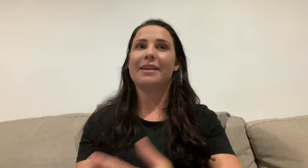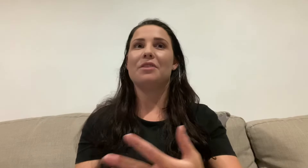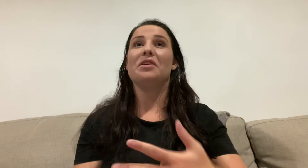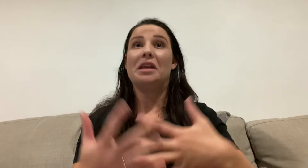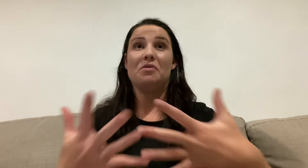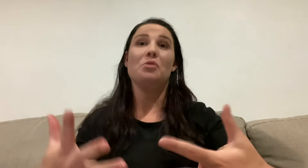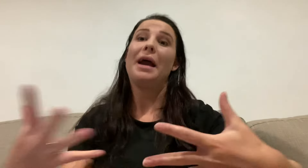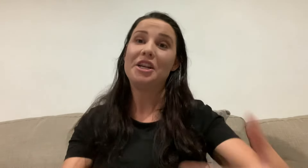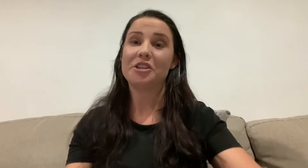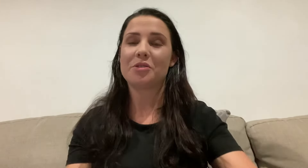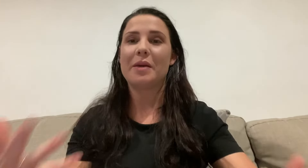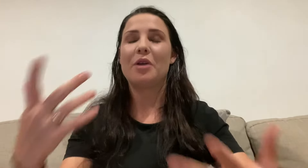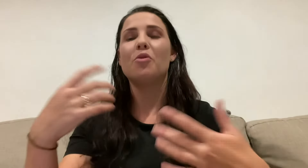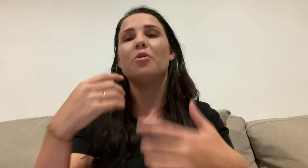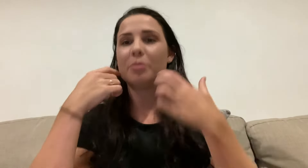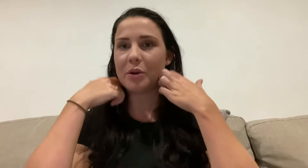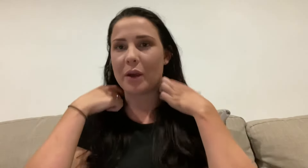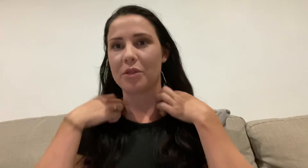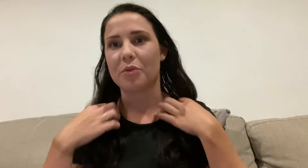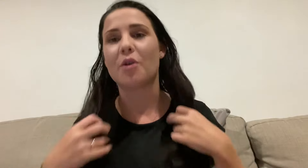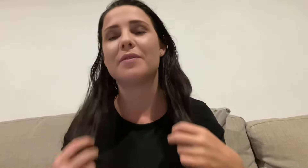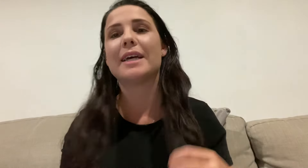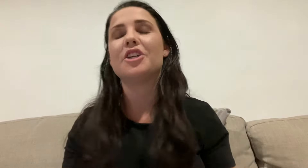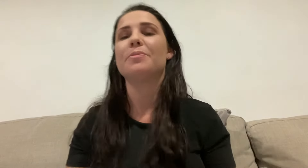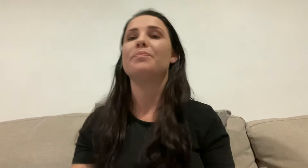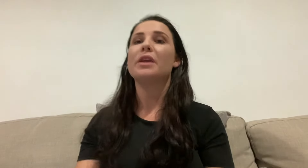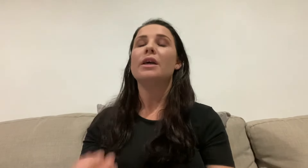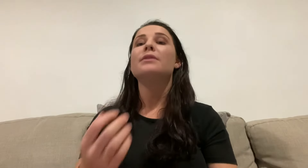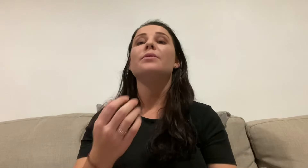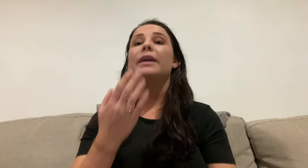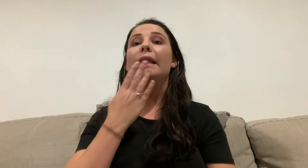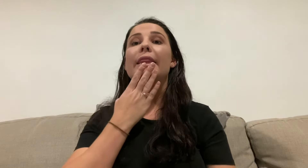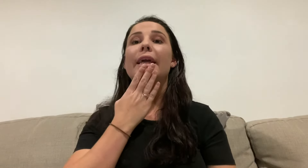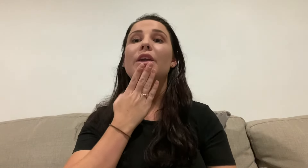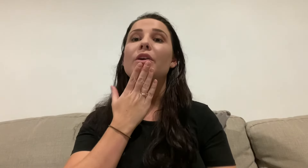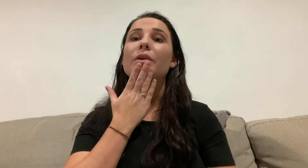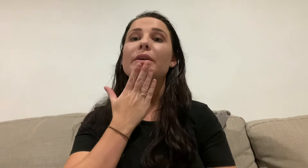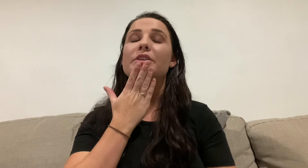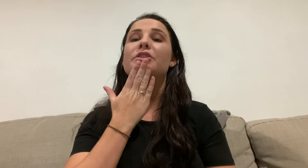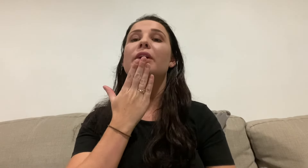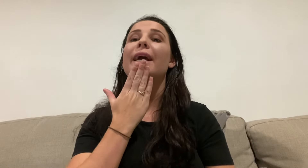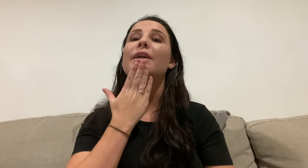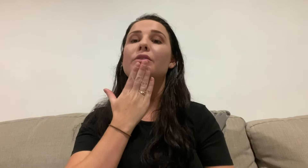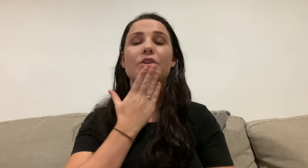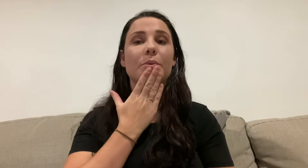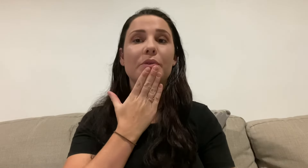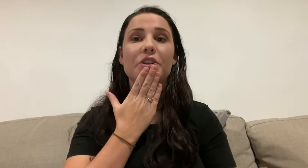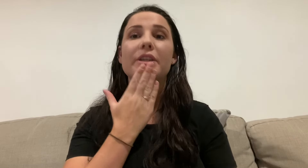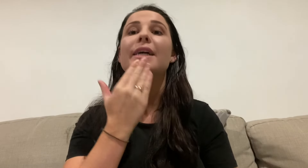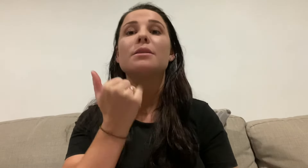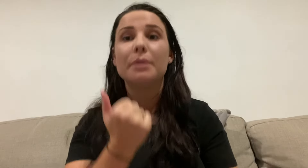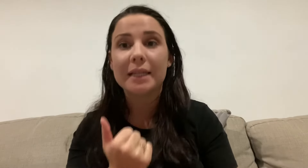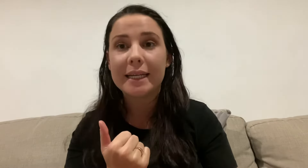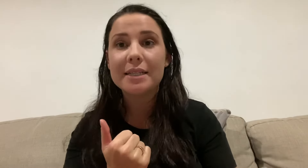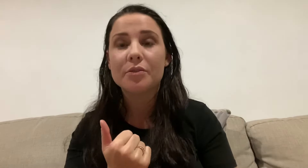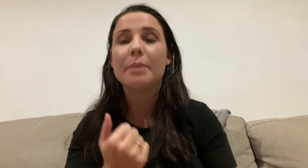the end of it, thank you for your patience with me or the middle way through the conversation. So again, thank you. It's just your hand on the top of your chin. That's please. Remember,